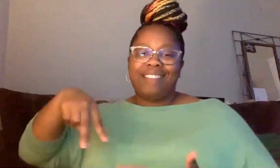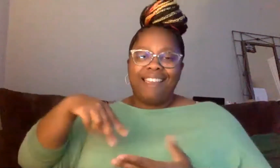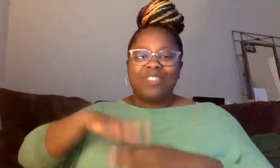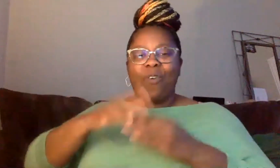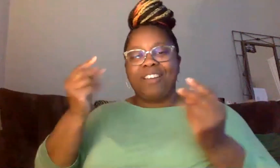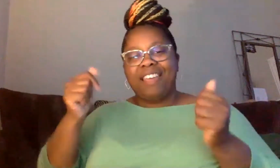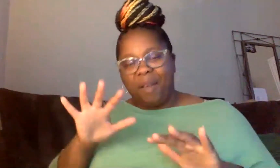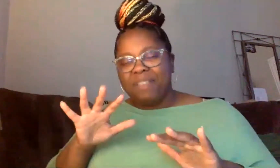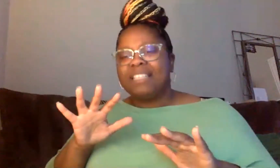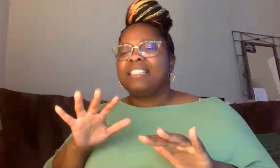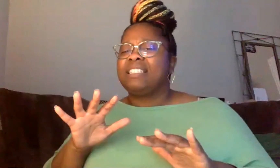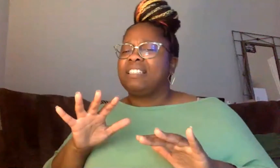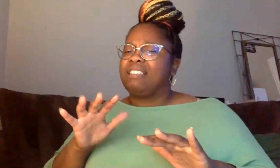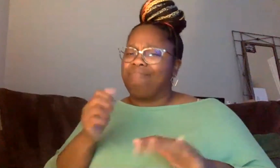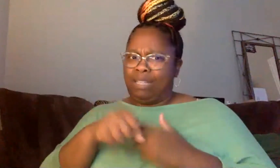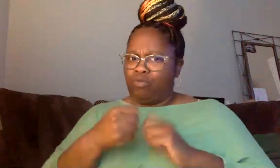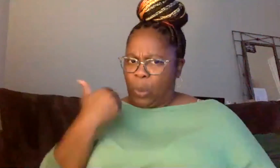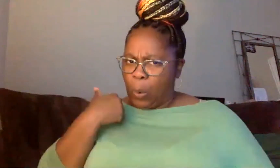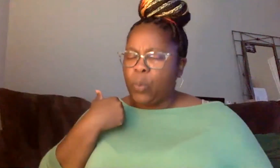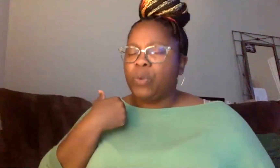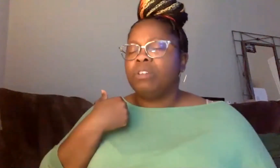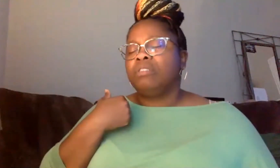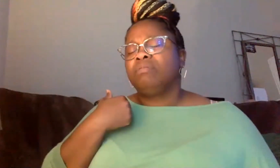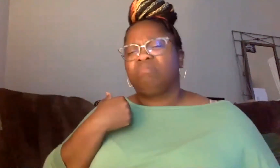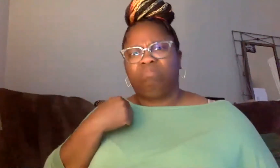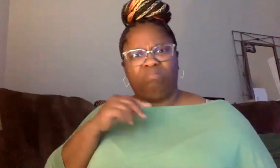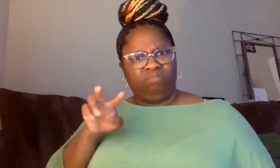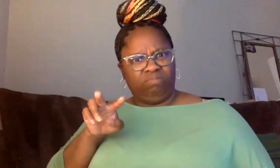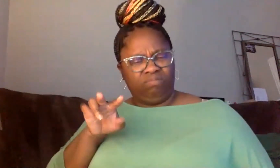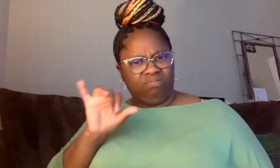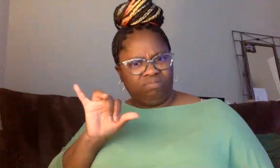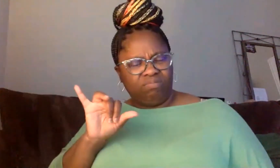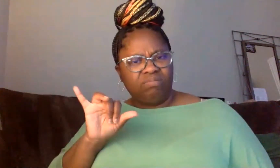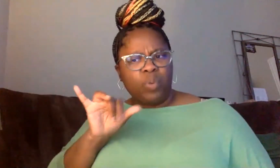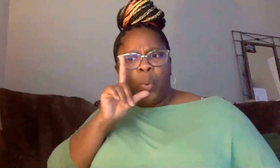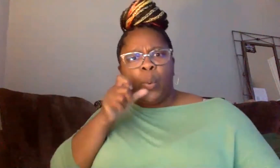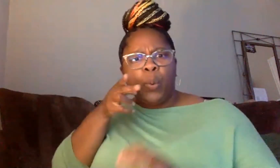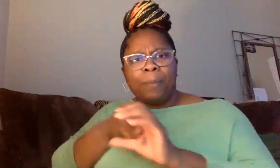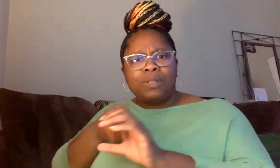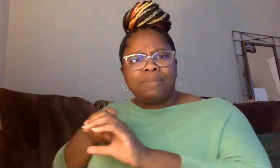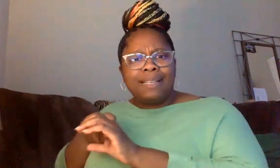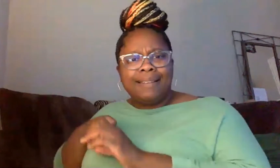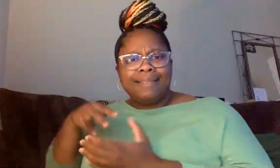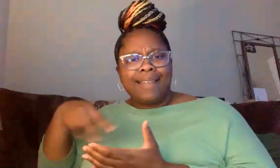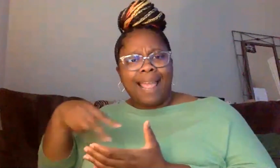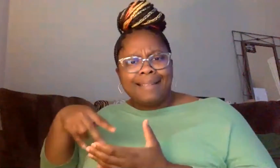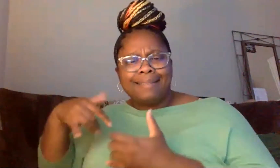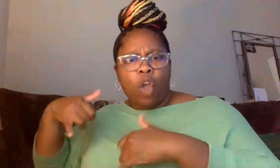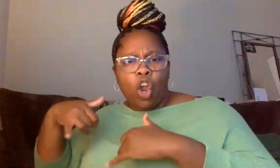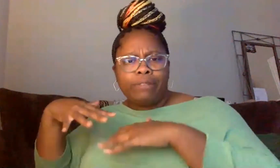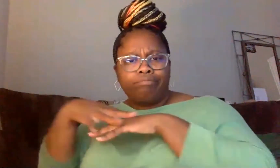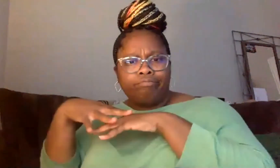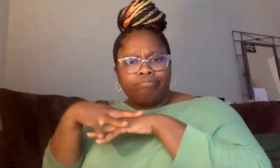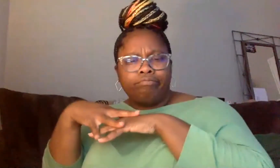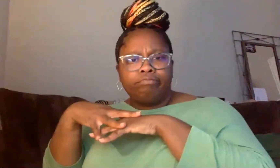ago. And we found out that, um, that the, all of the participants in these dances, uh, and parties were being